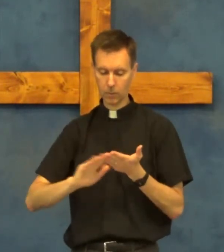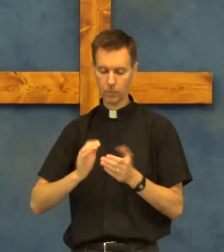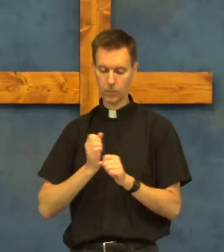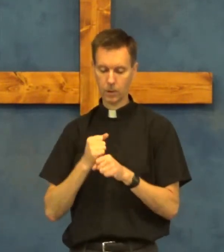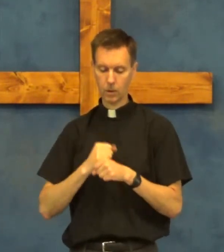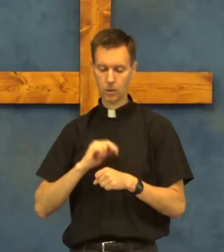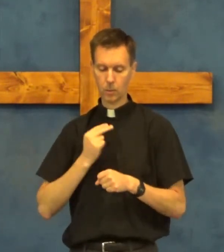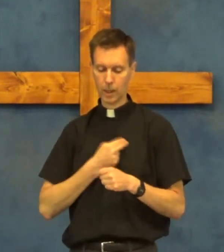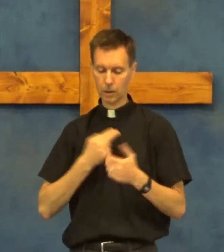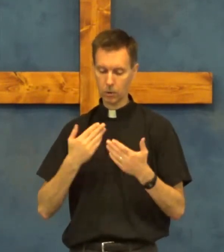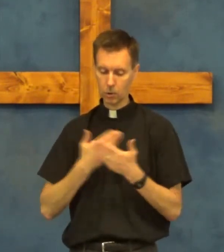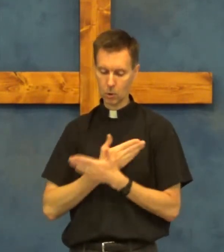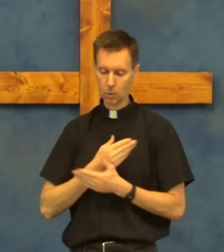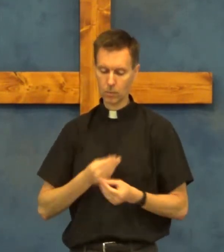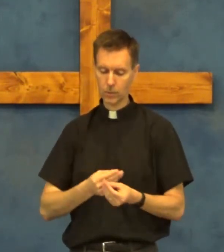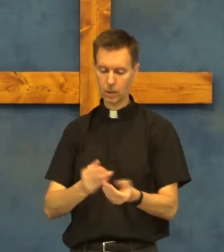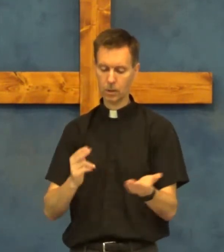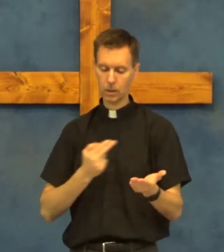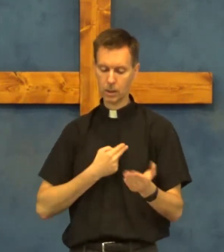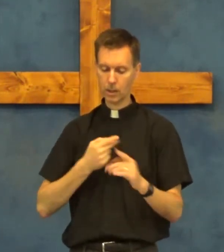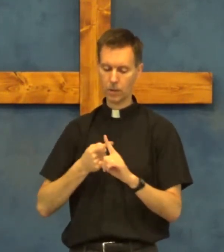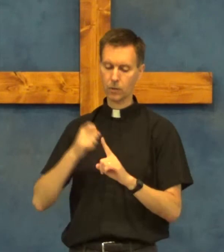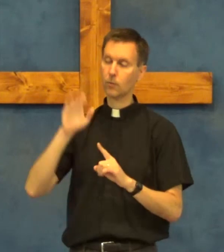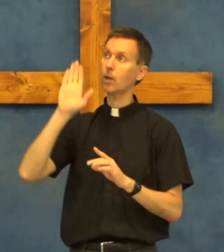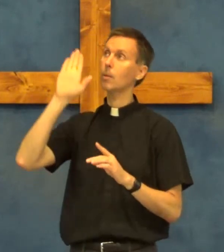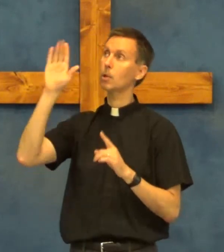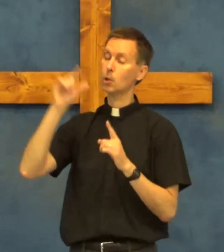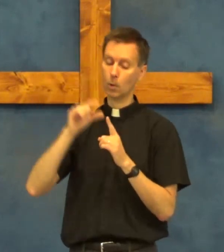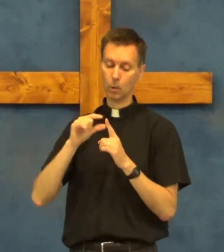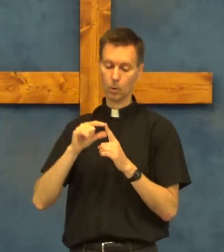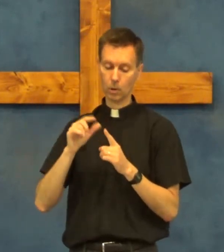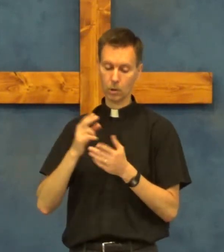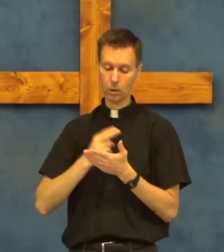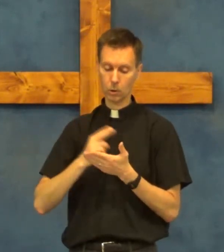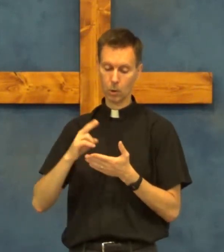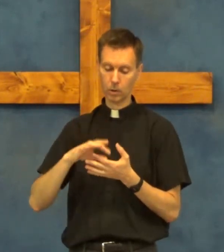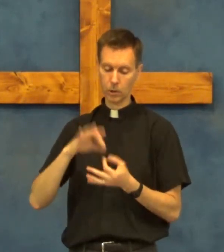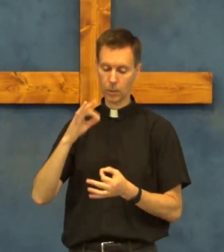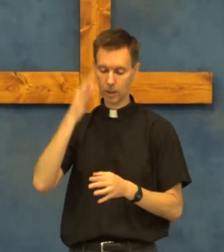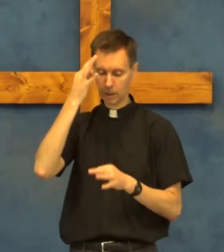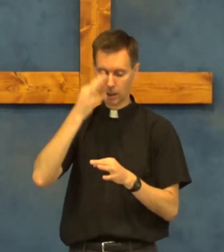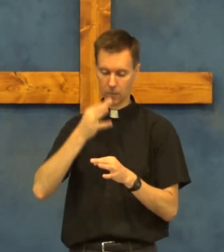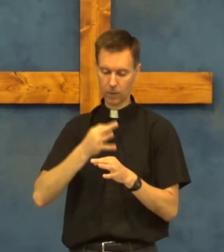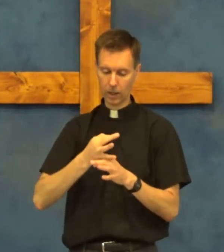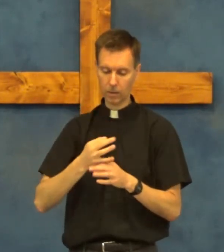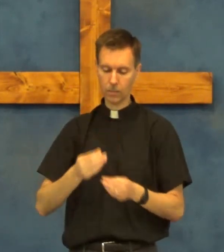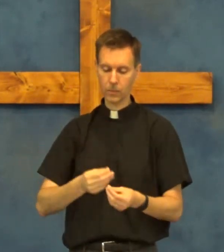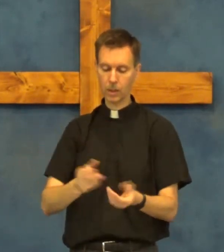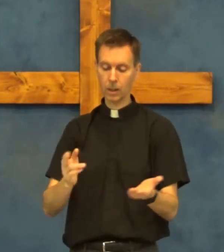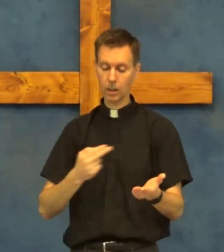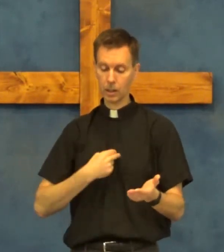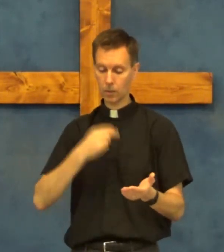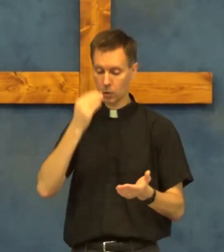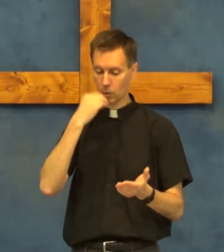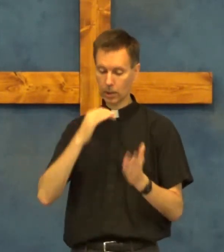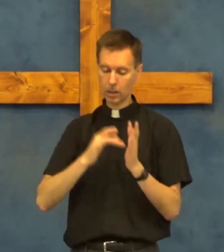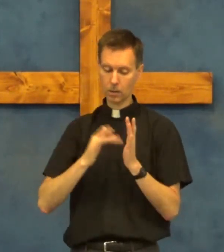to make us new to give us from your word the Holy Spirit and faith give us to eat